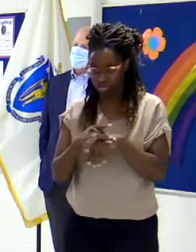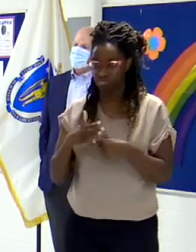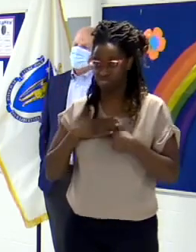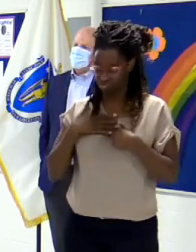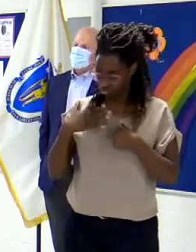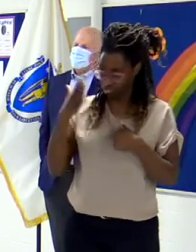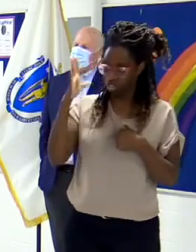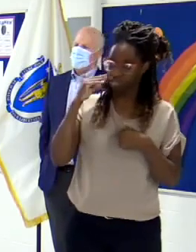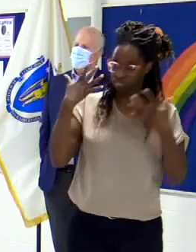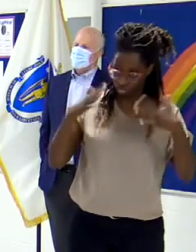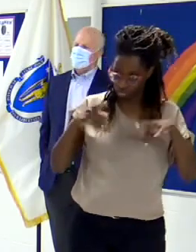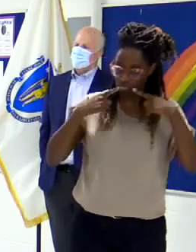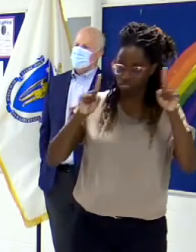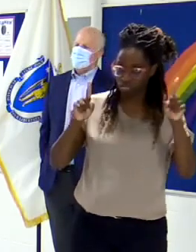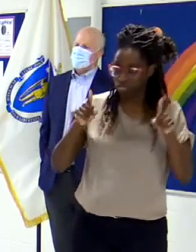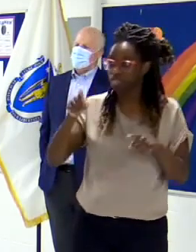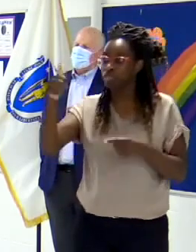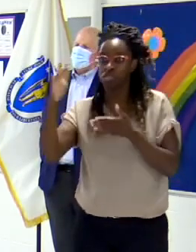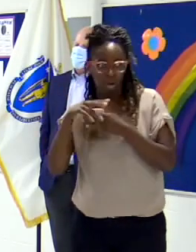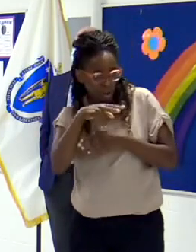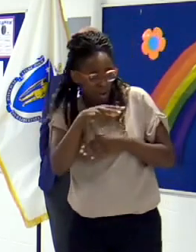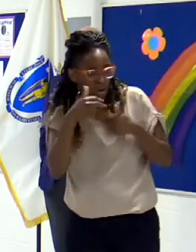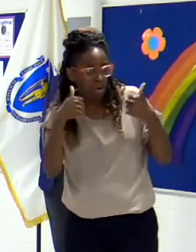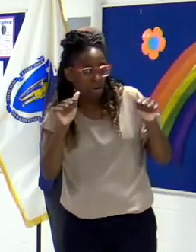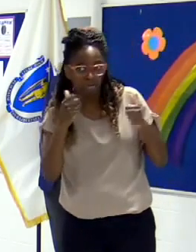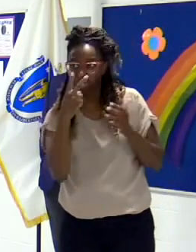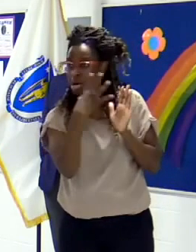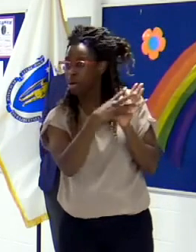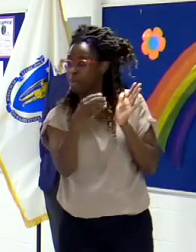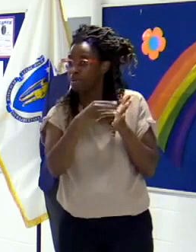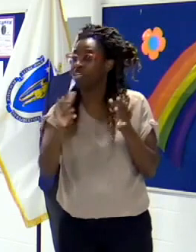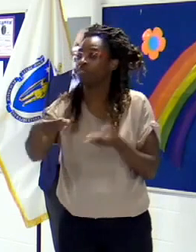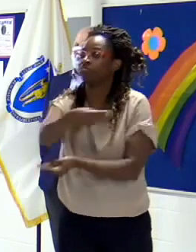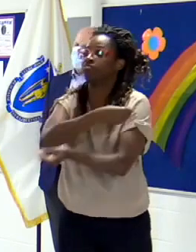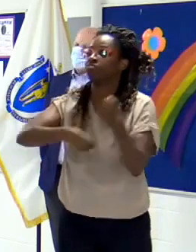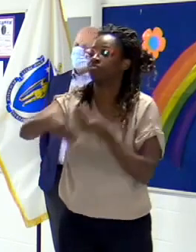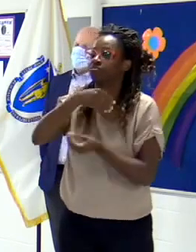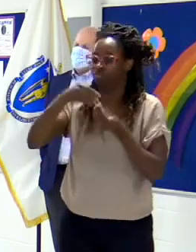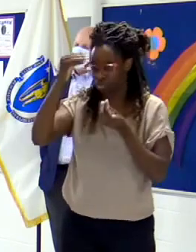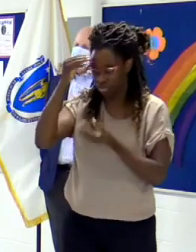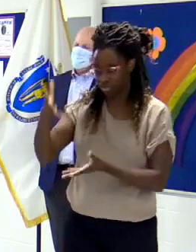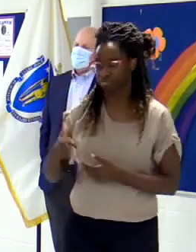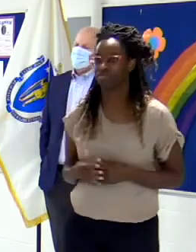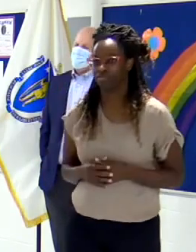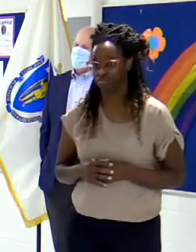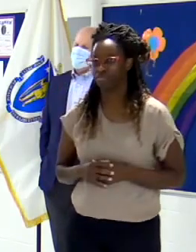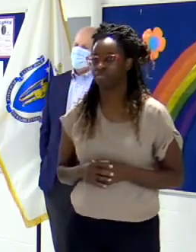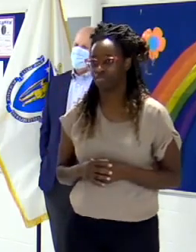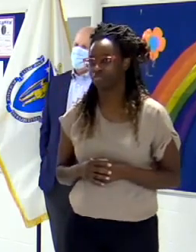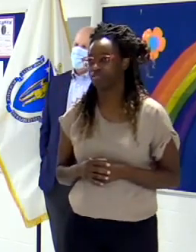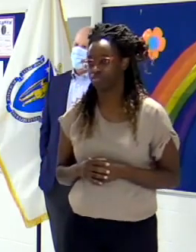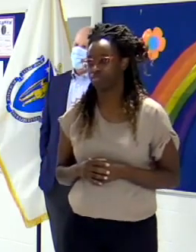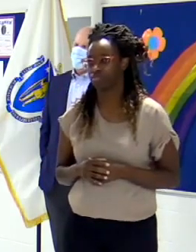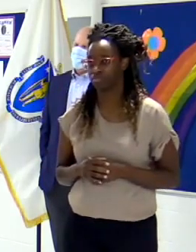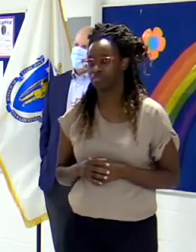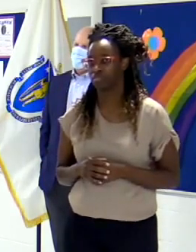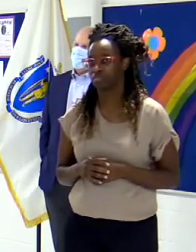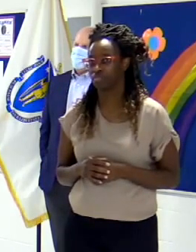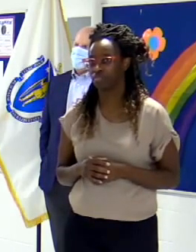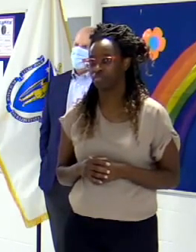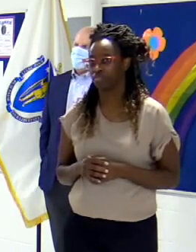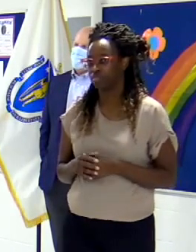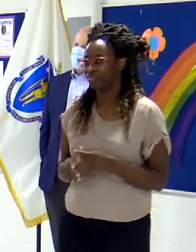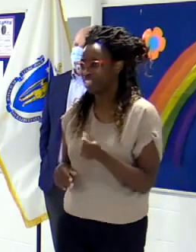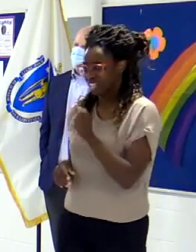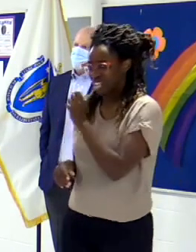to teach and to educate folks about different ways of thinking about solving, um, similar kinds of problems. I, I would ask, I would ask